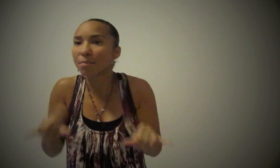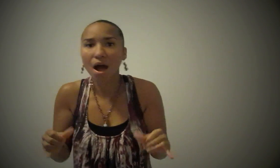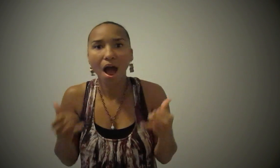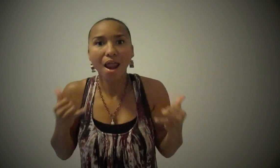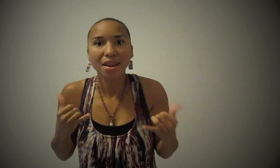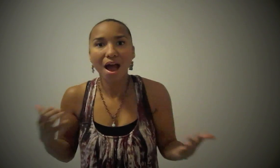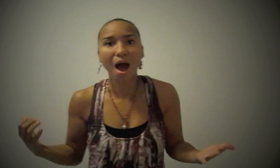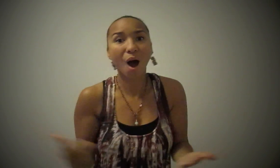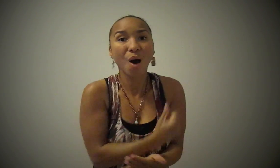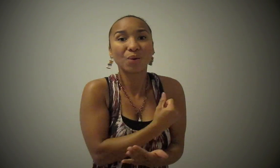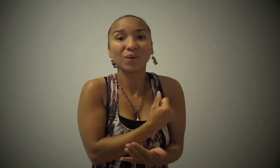so bad